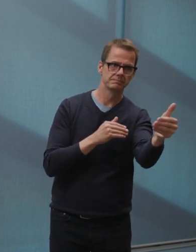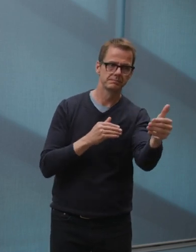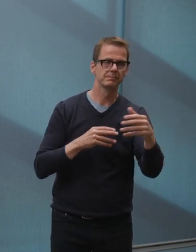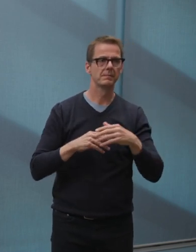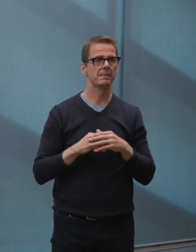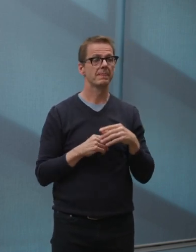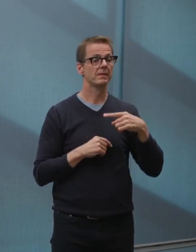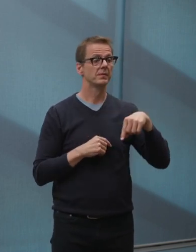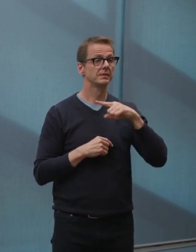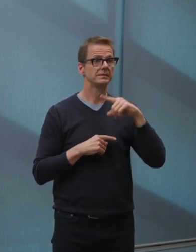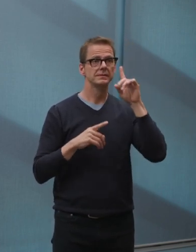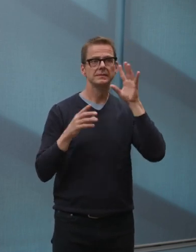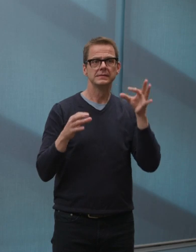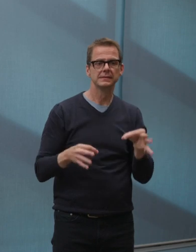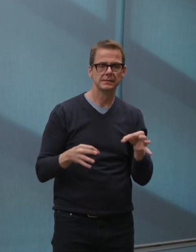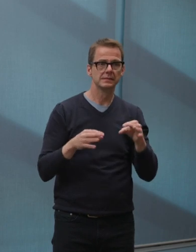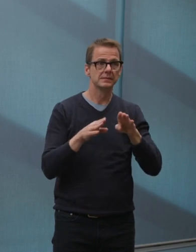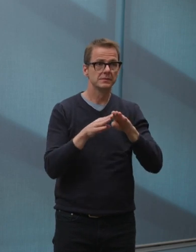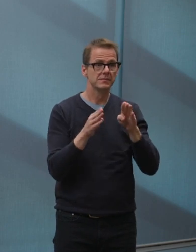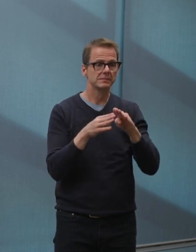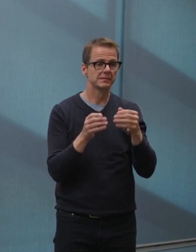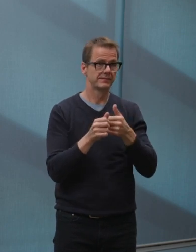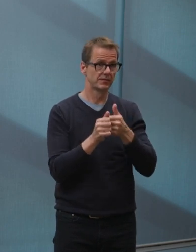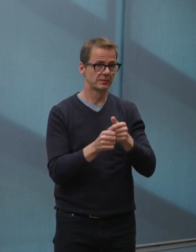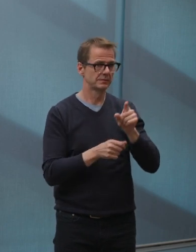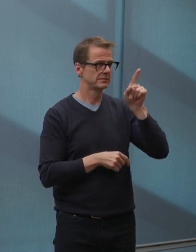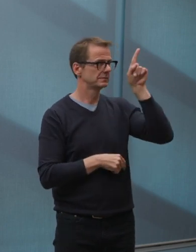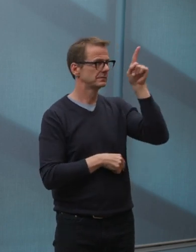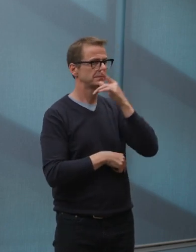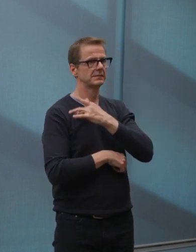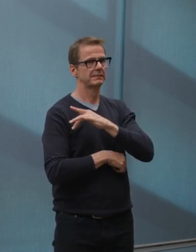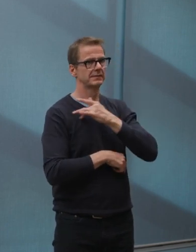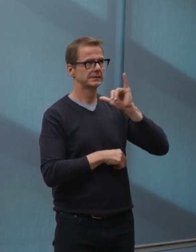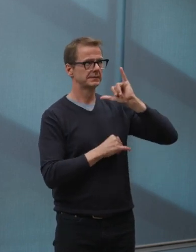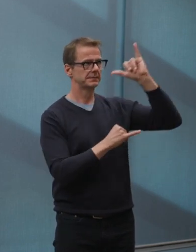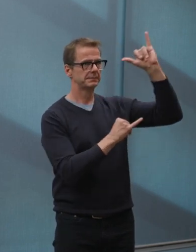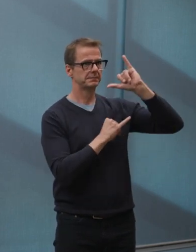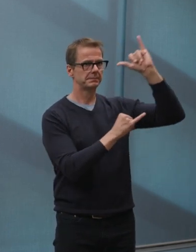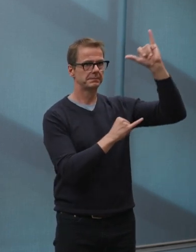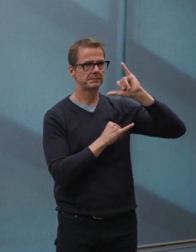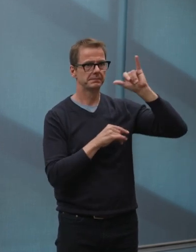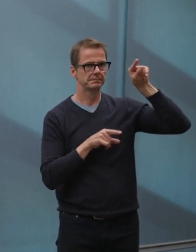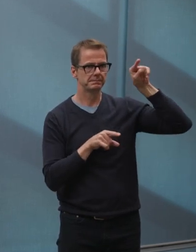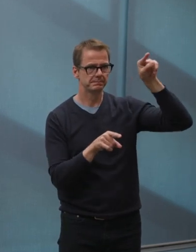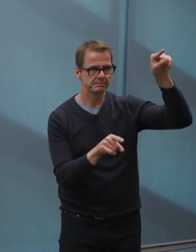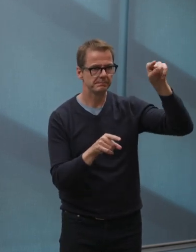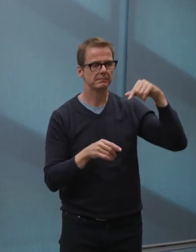questions the province still needs to provide details on, but we are working closely with them to